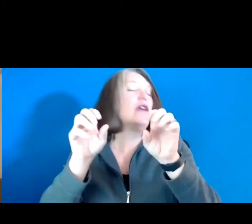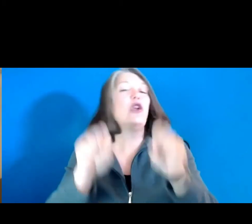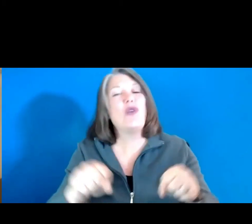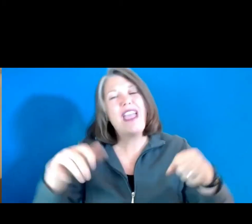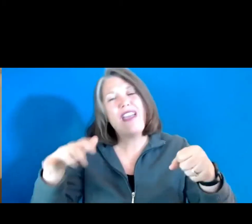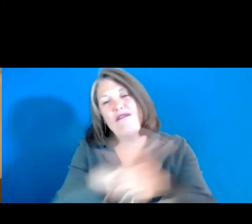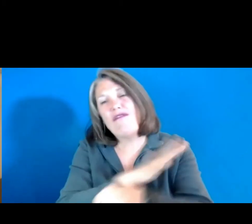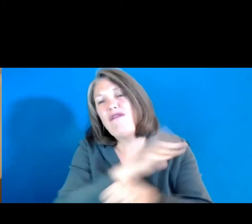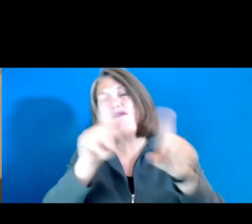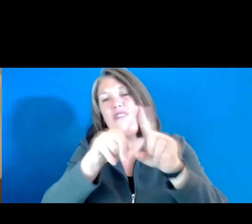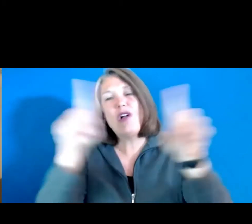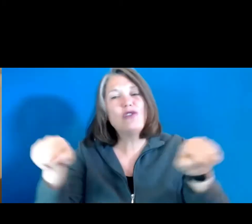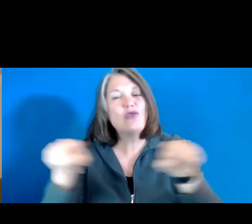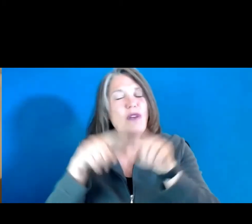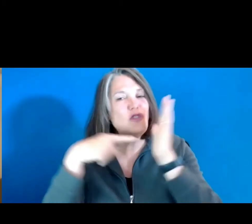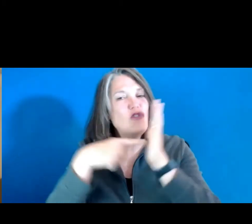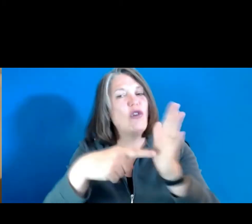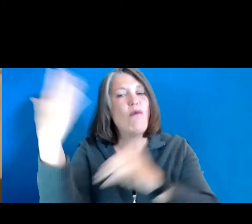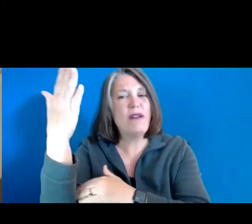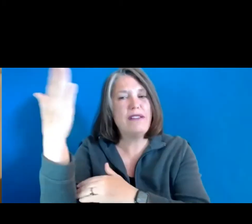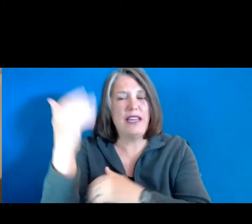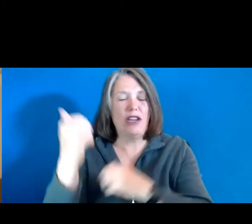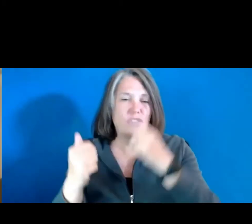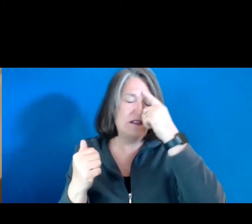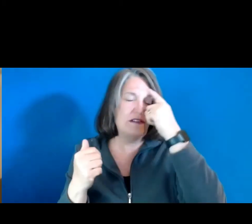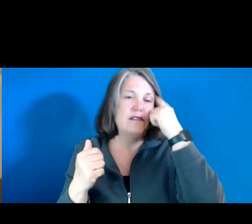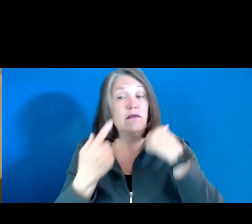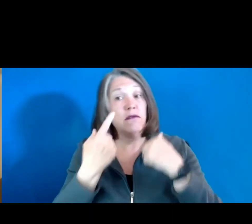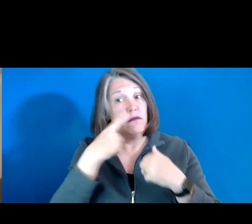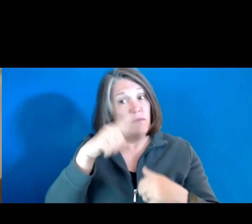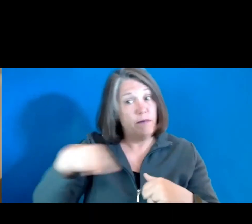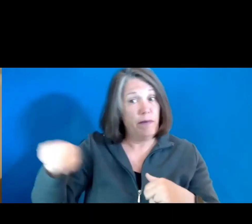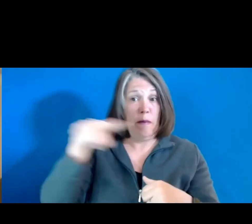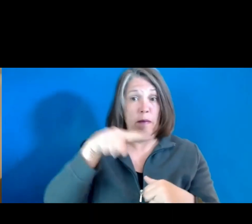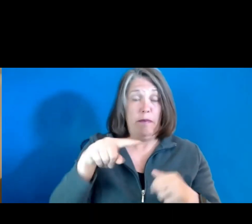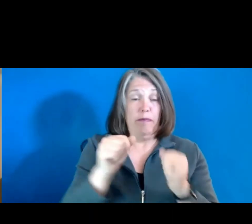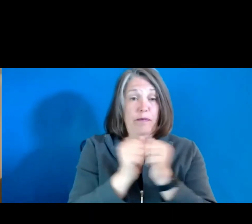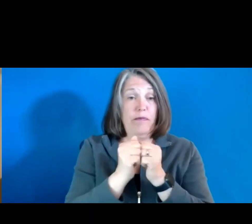presentation. So, for those with,